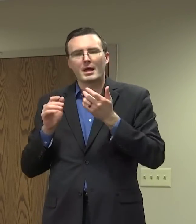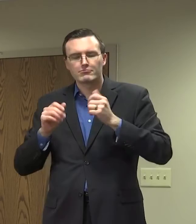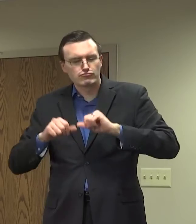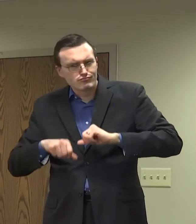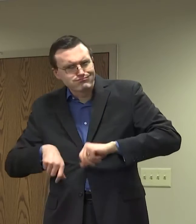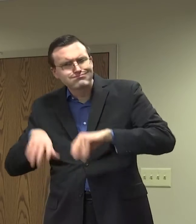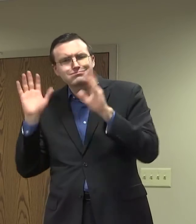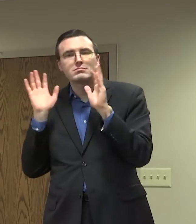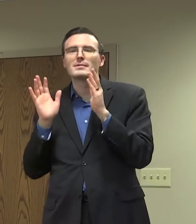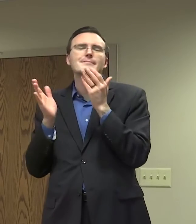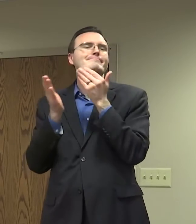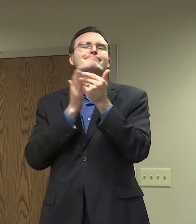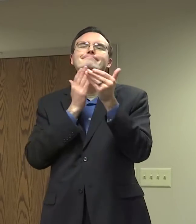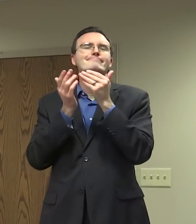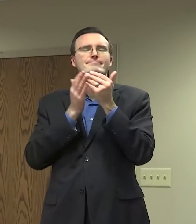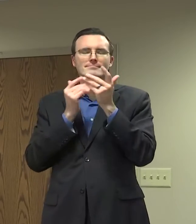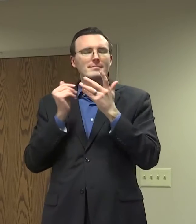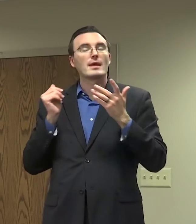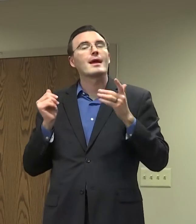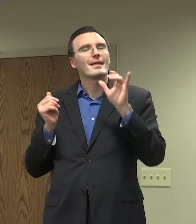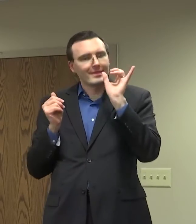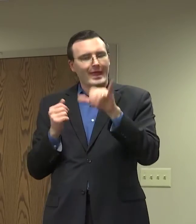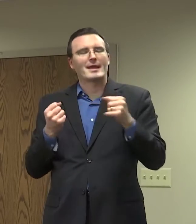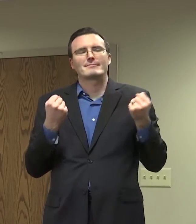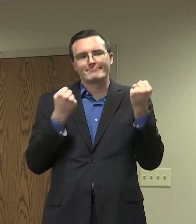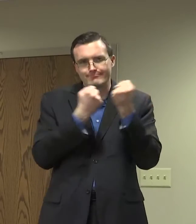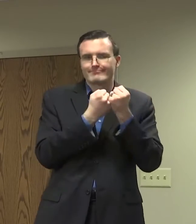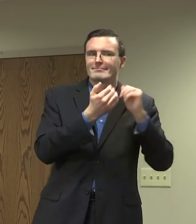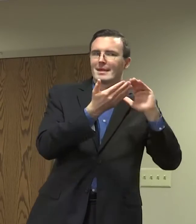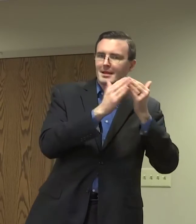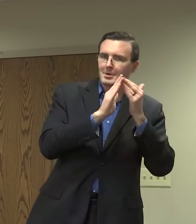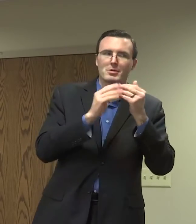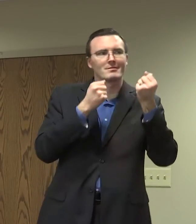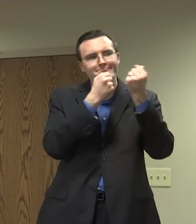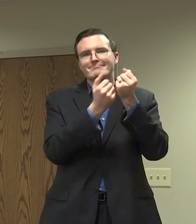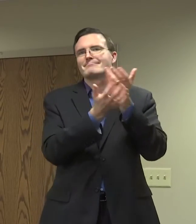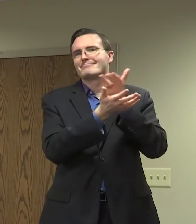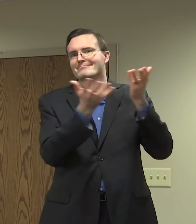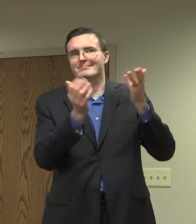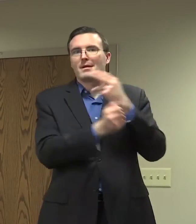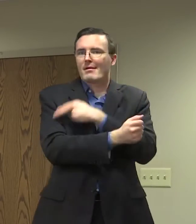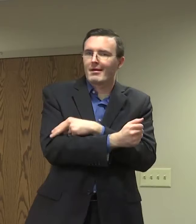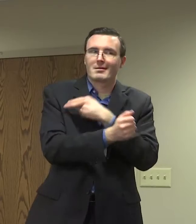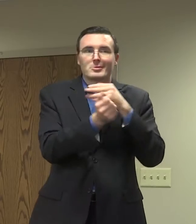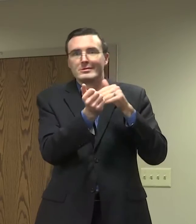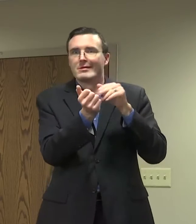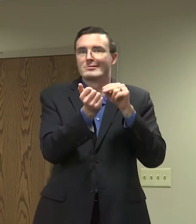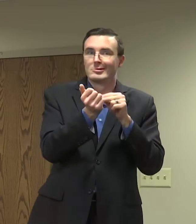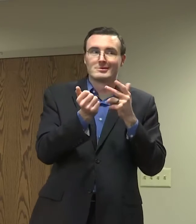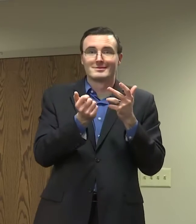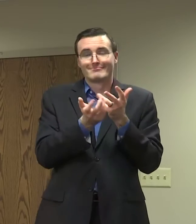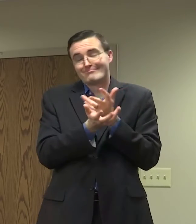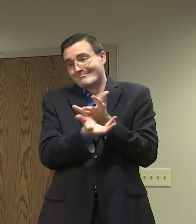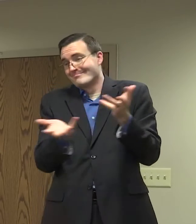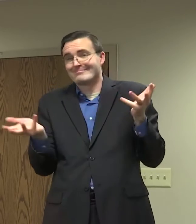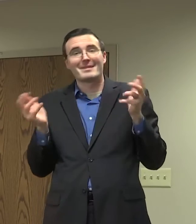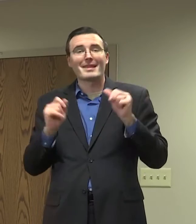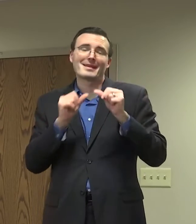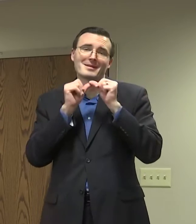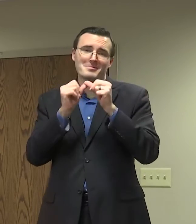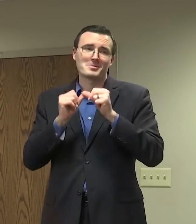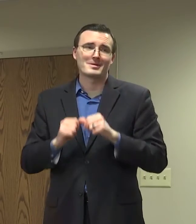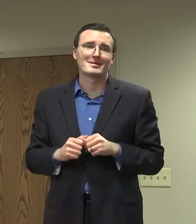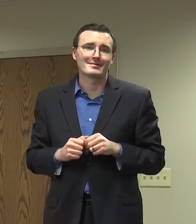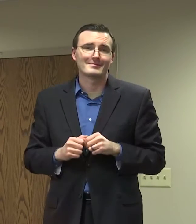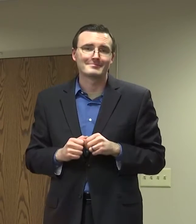in the long run as we fight the pandemic. With that being said, we still know there are literally thousands of people in our